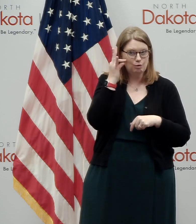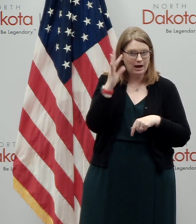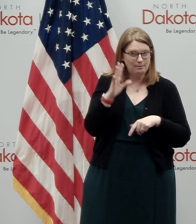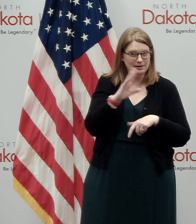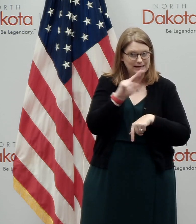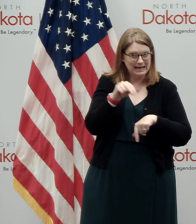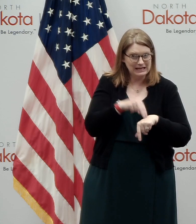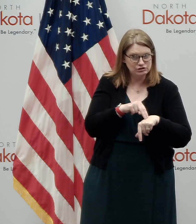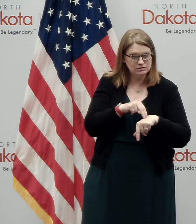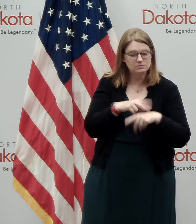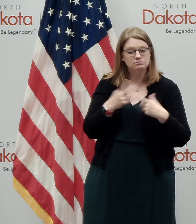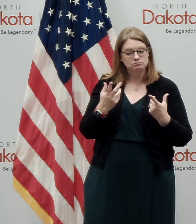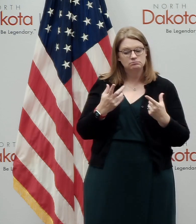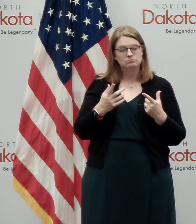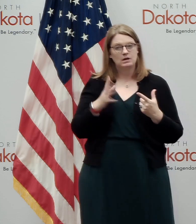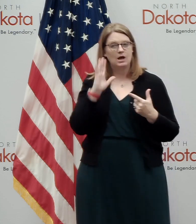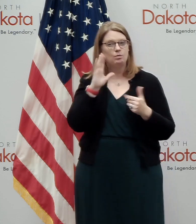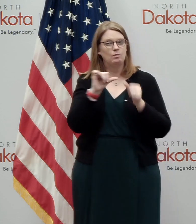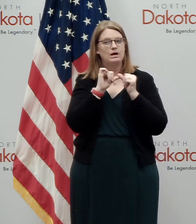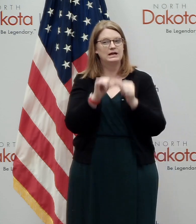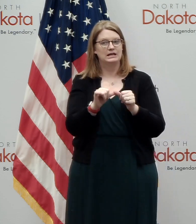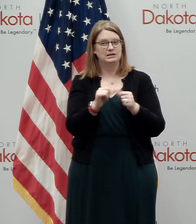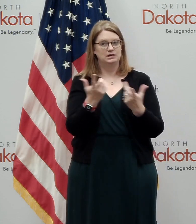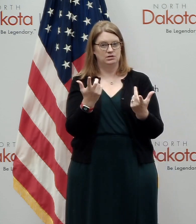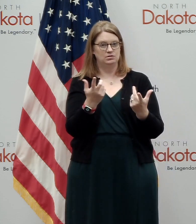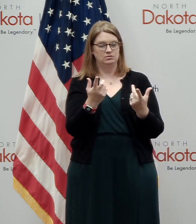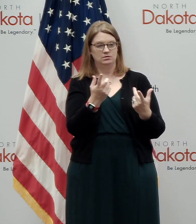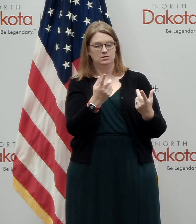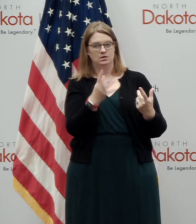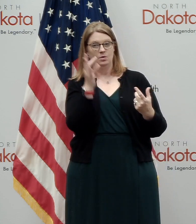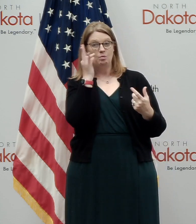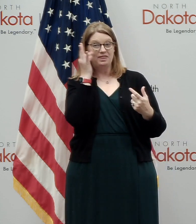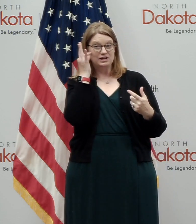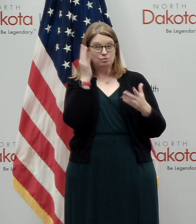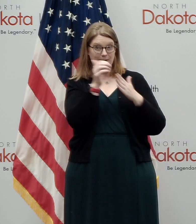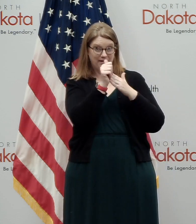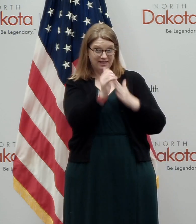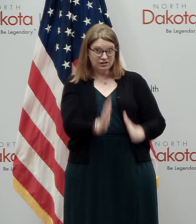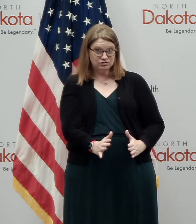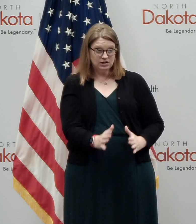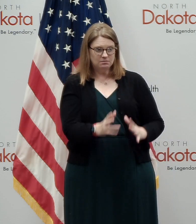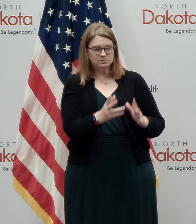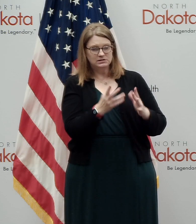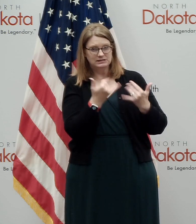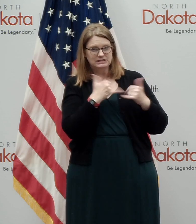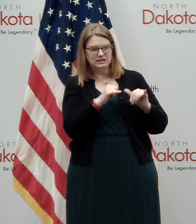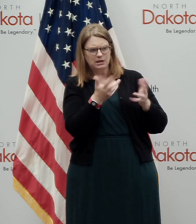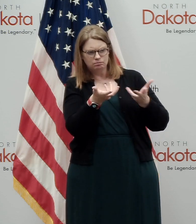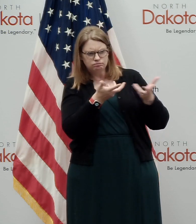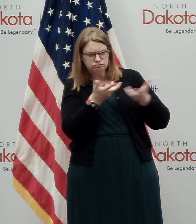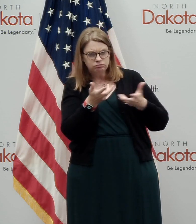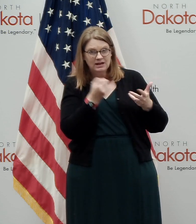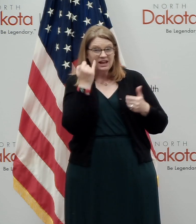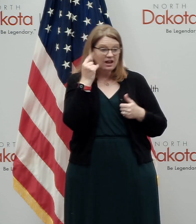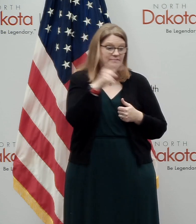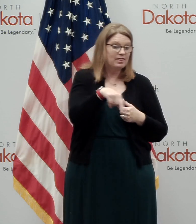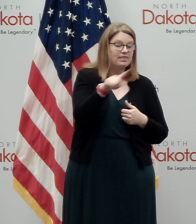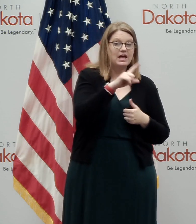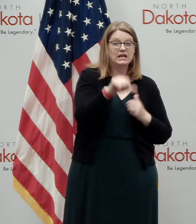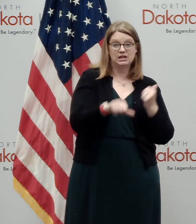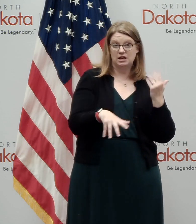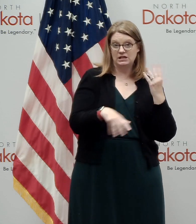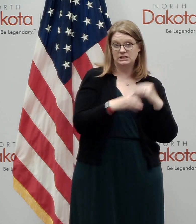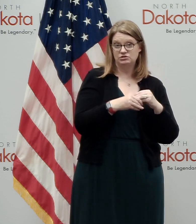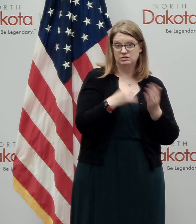And we'll continue as we have throughout this to stay coordinated with our, the tribal leadership to see whatever additional assistance they may